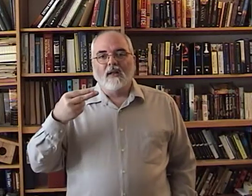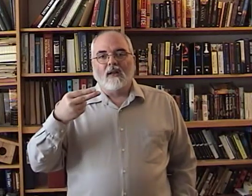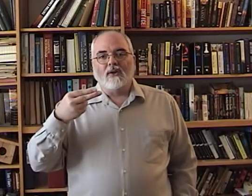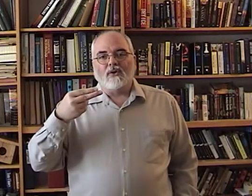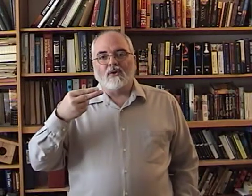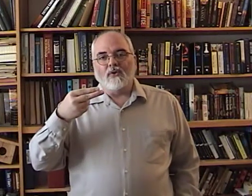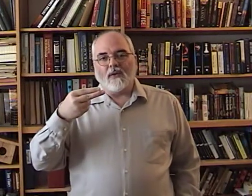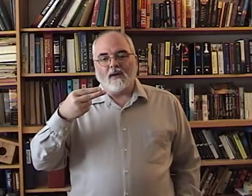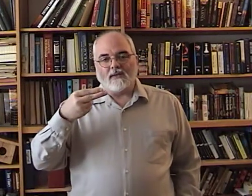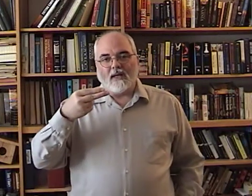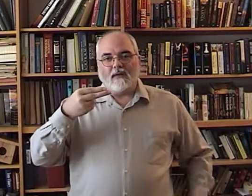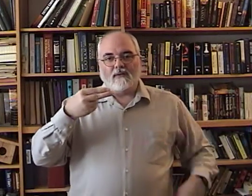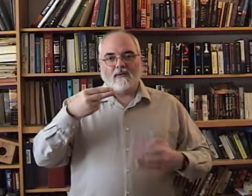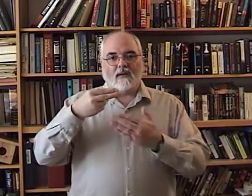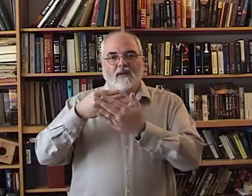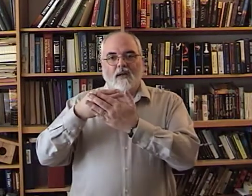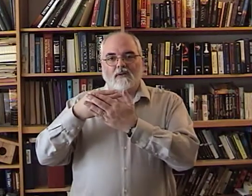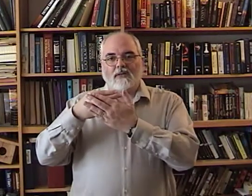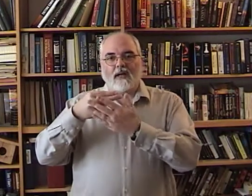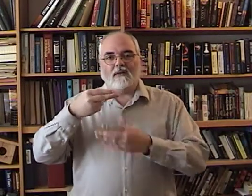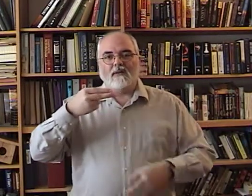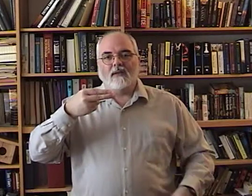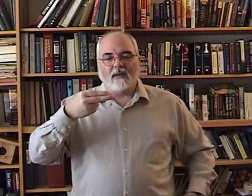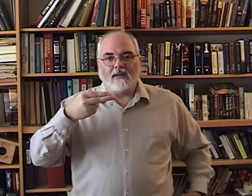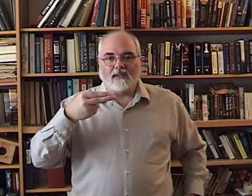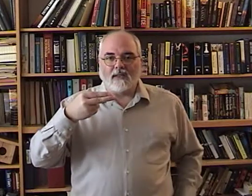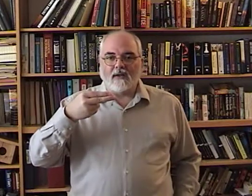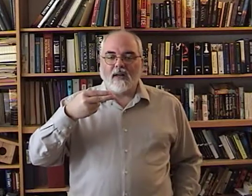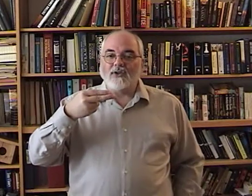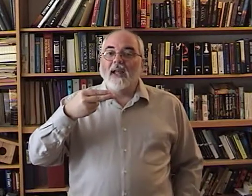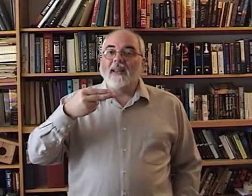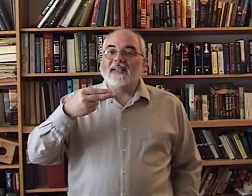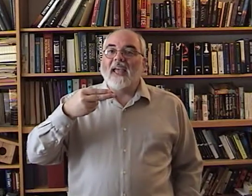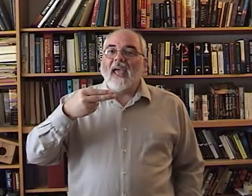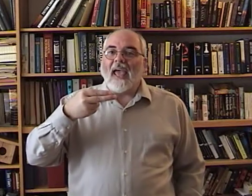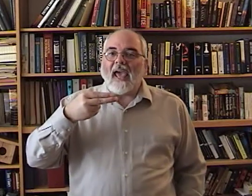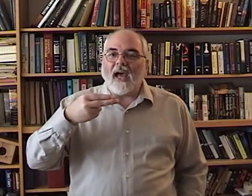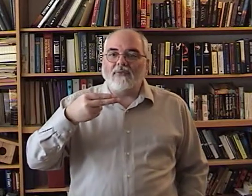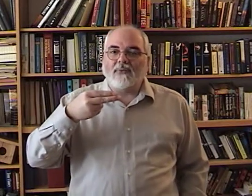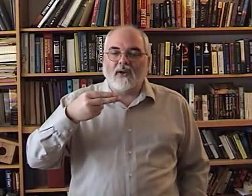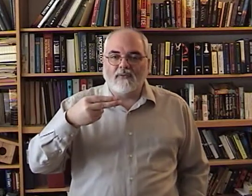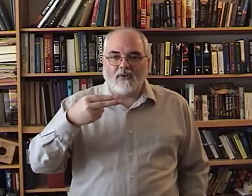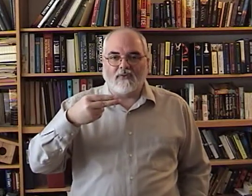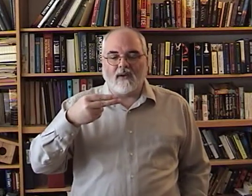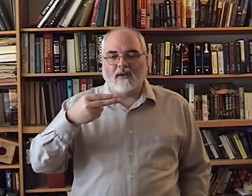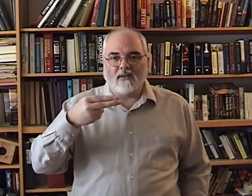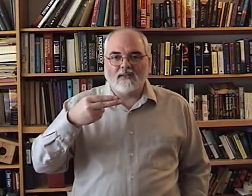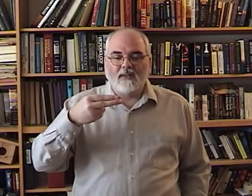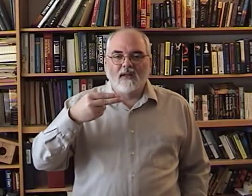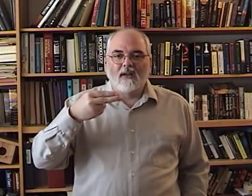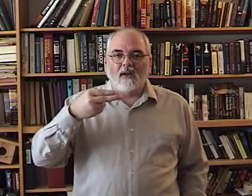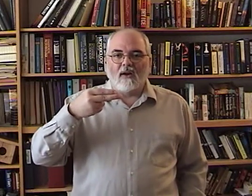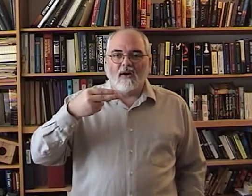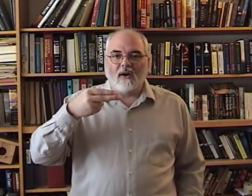Two fingers down, knuckles out. That's the letter H. That's half of your fingers are